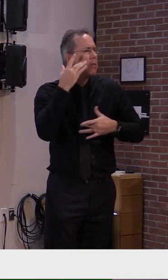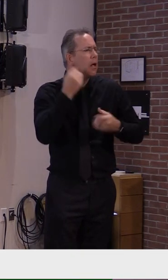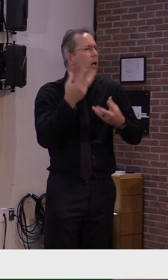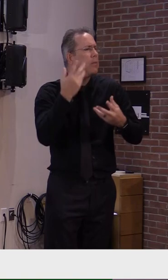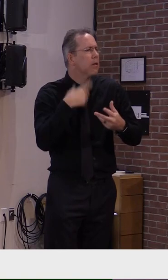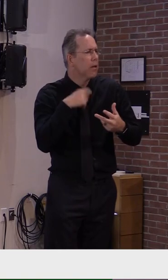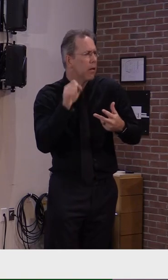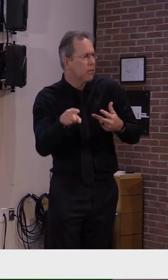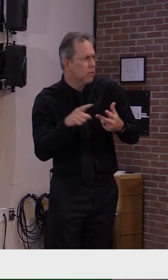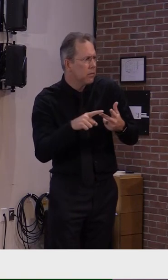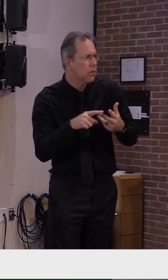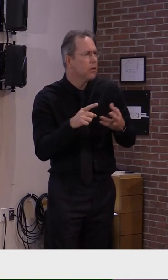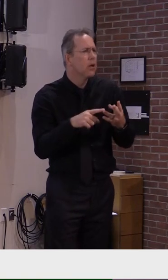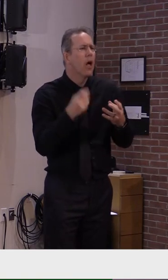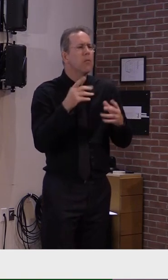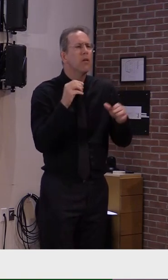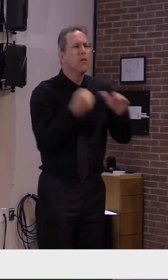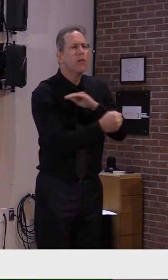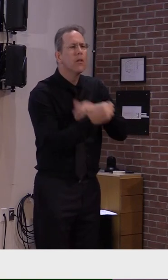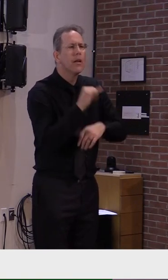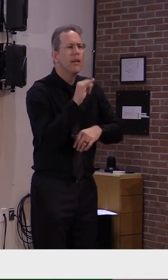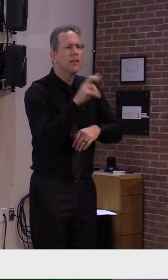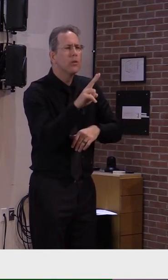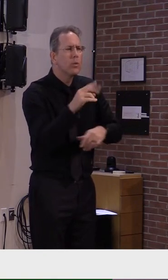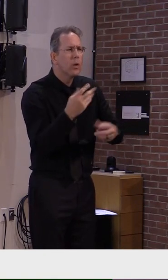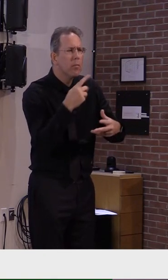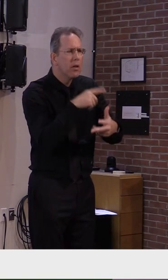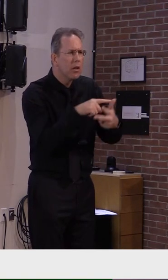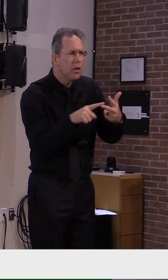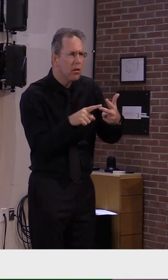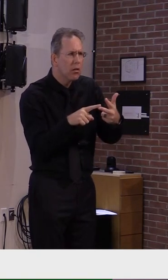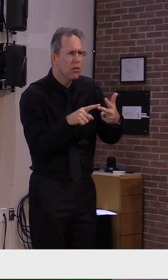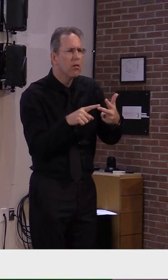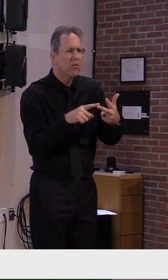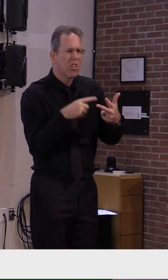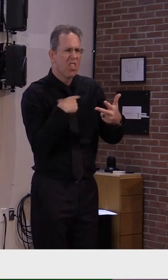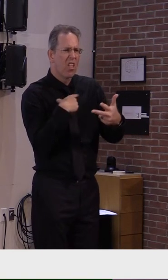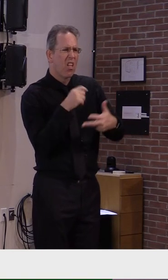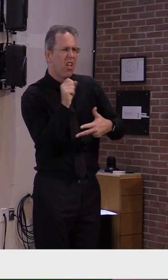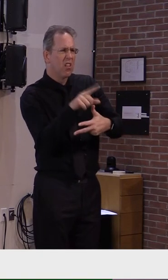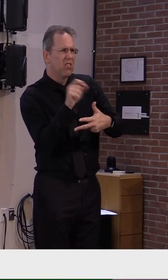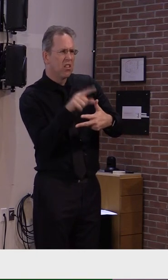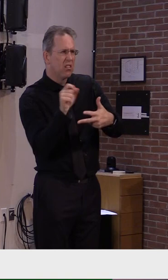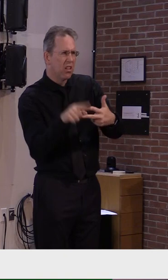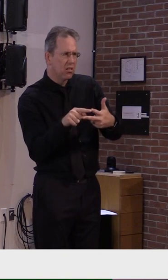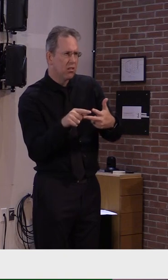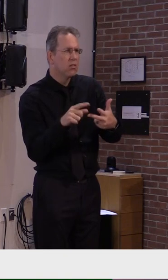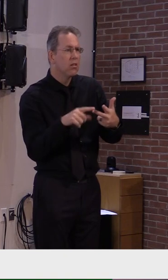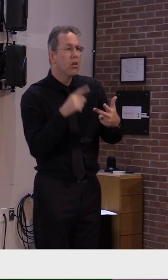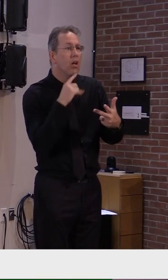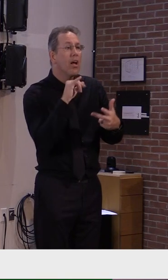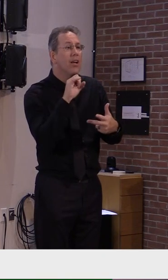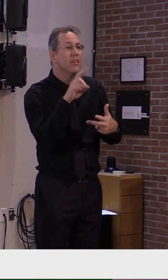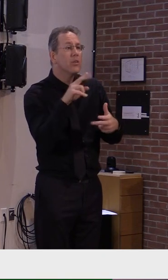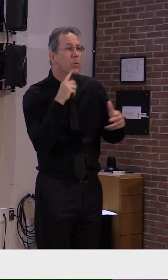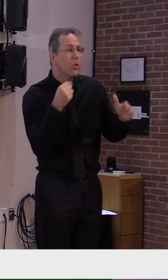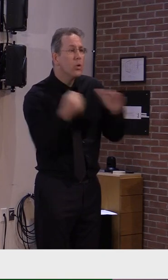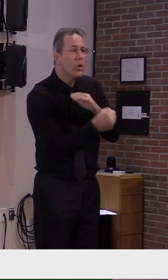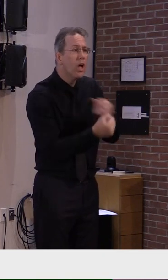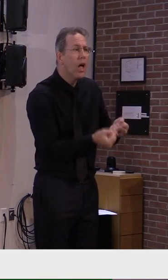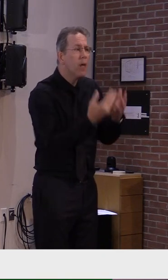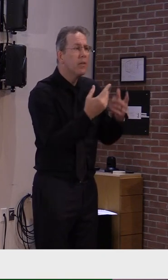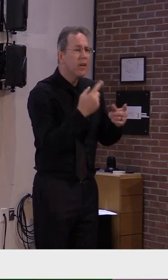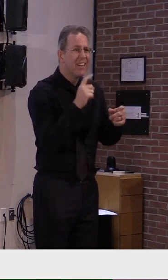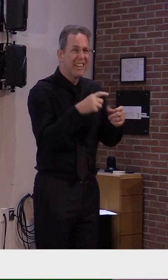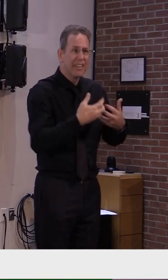ICU, and those that are vented in an ICU sort of situation. We also get daily